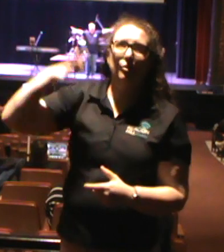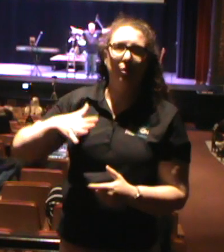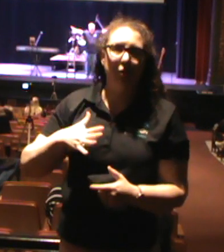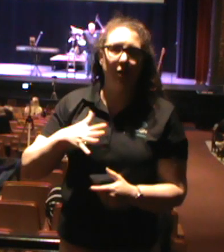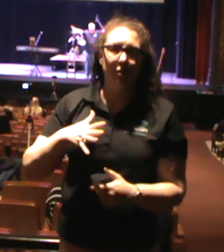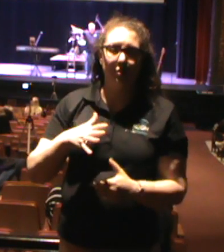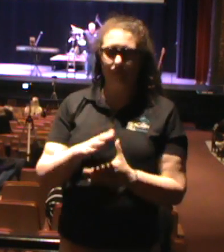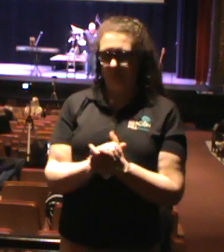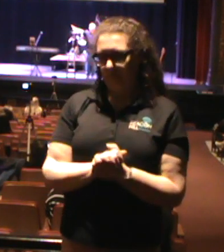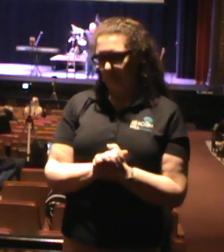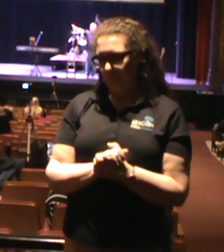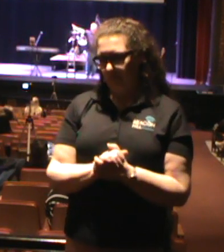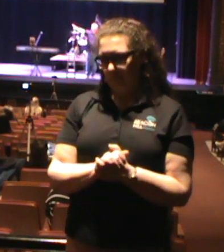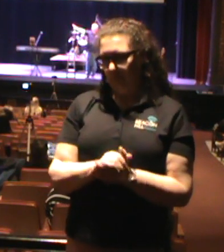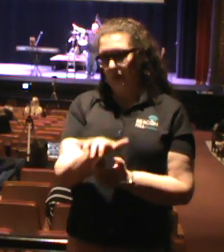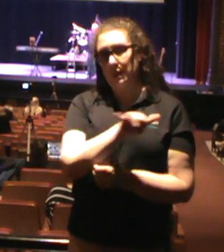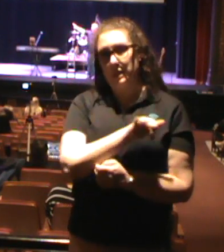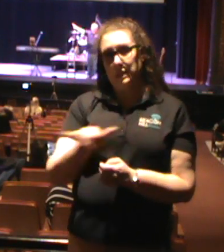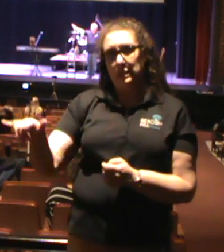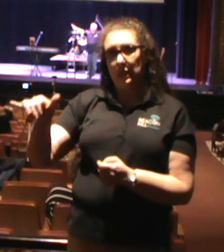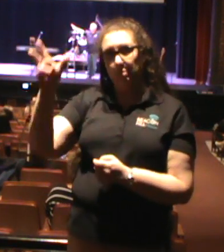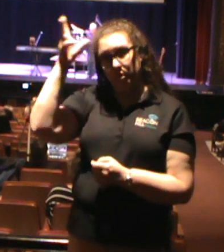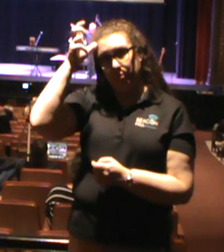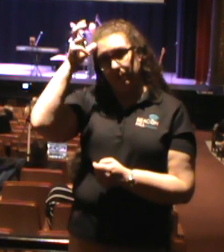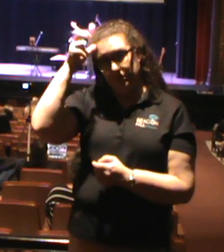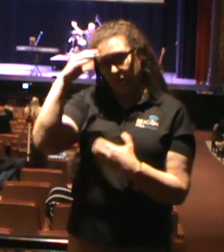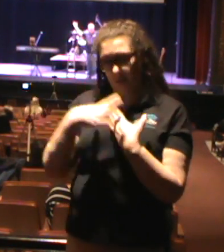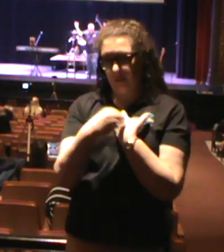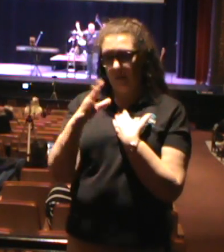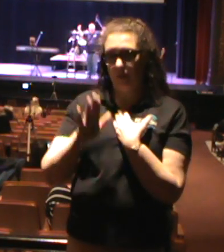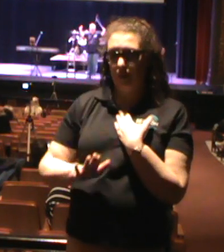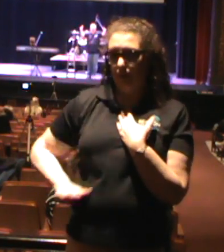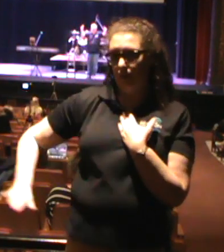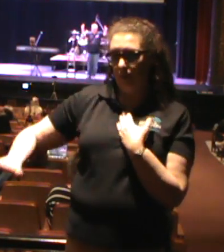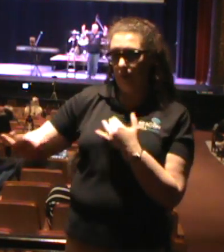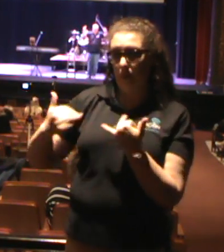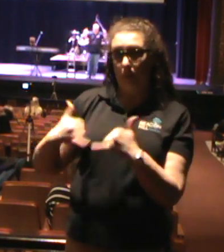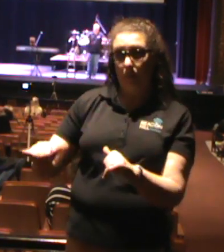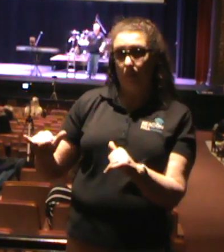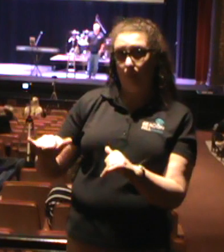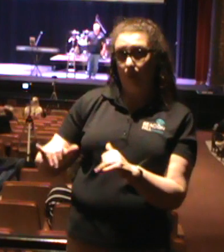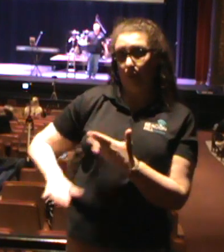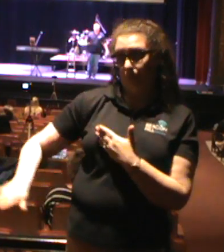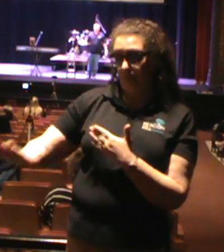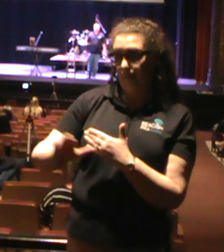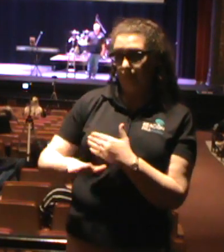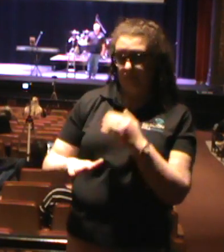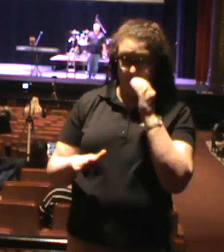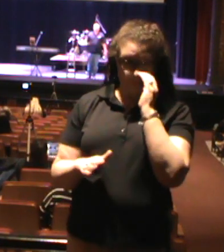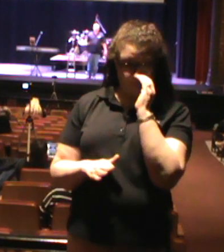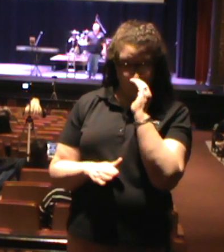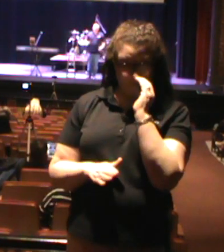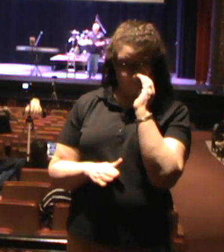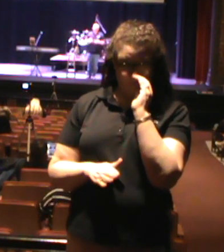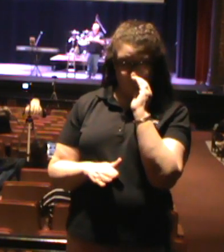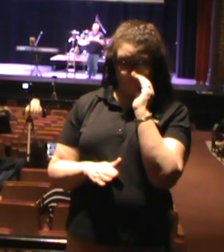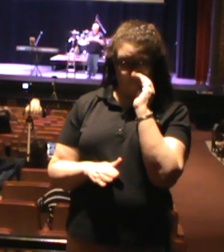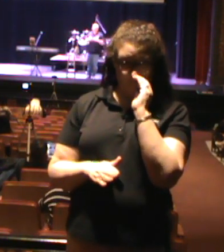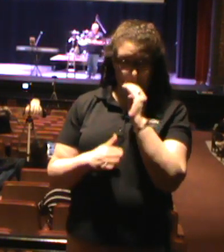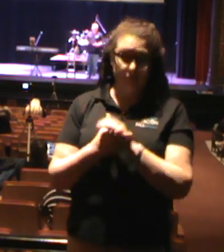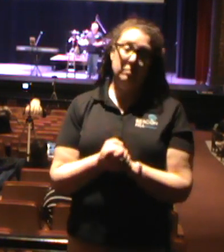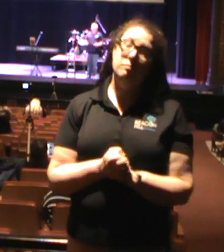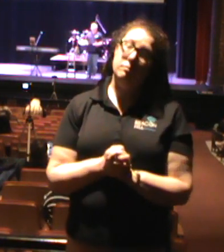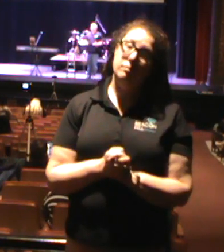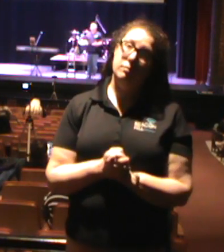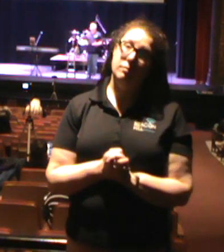with Satan's outdoor playground, I want to share with you some things about Satan's indoor playground. On how